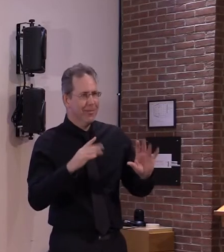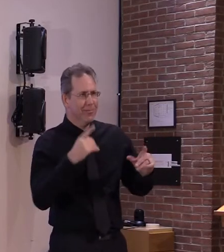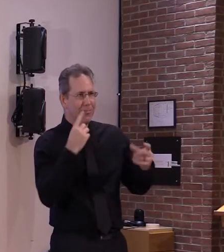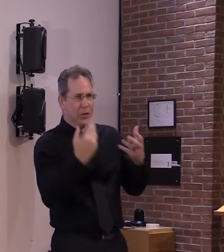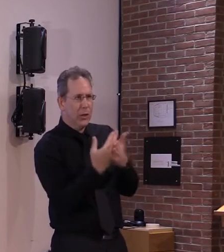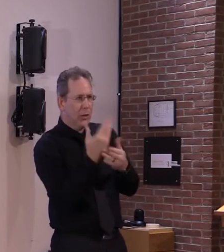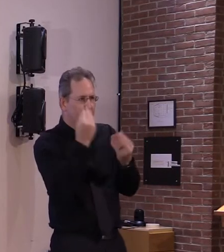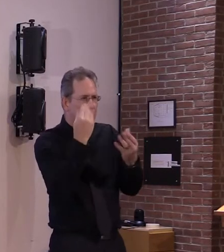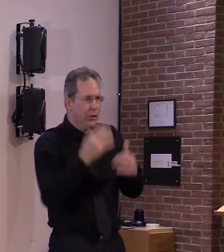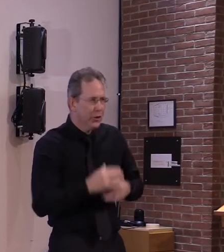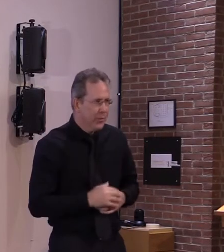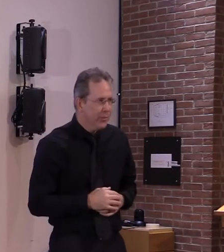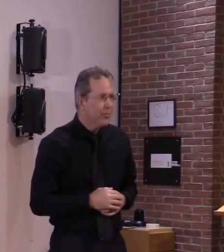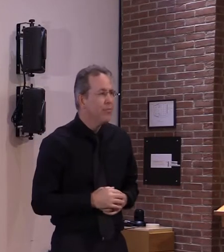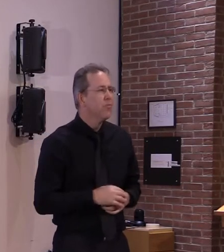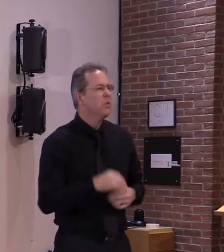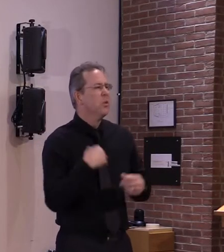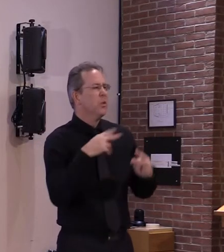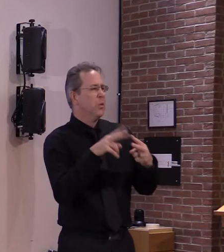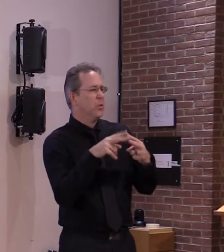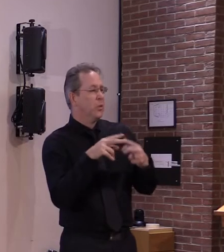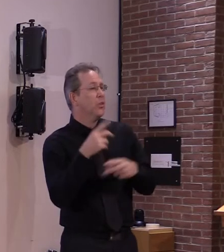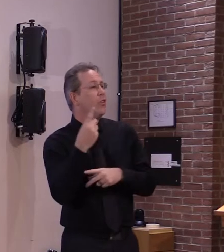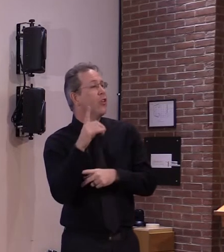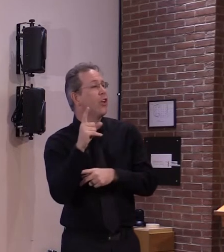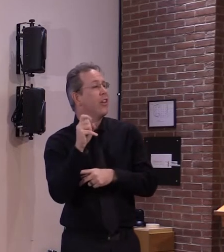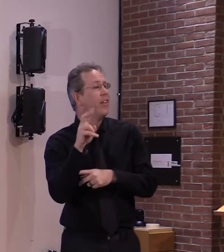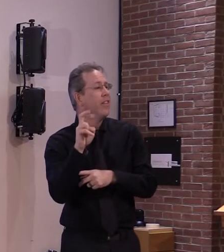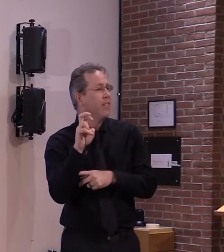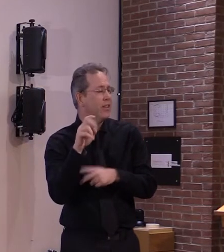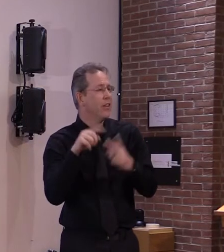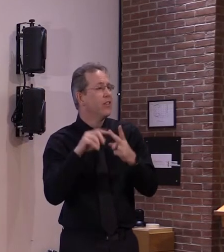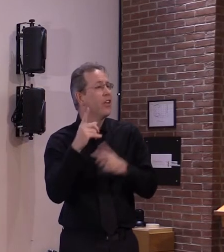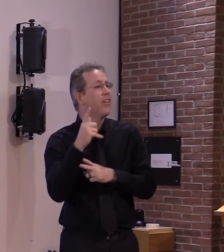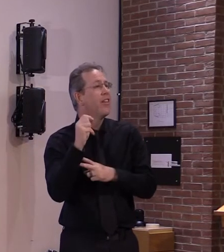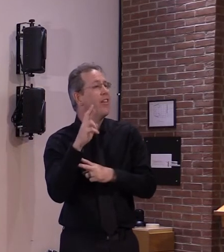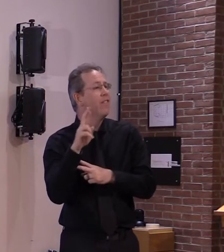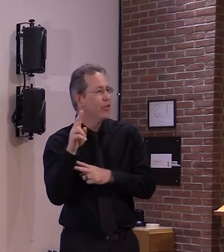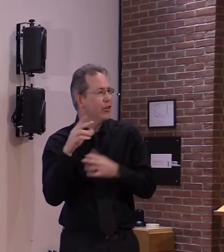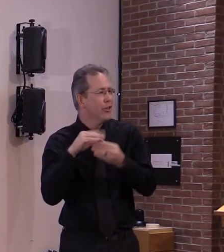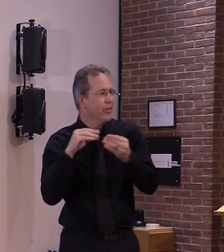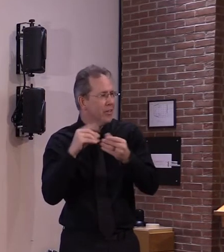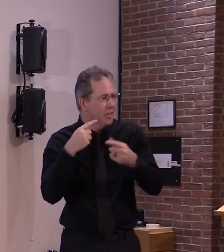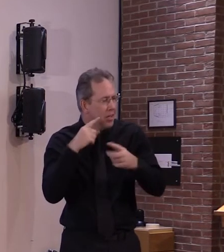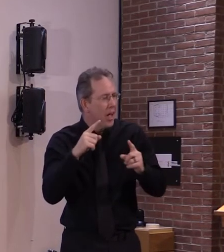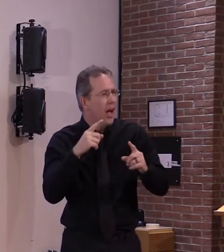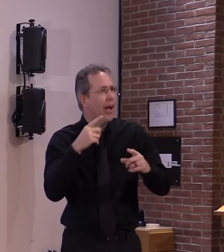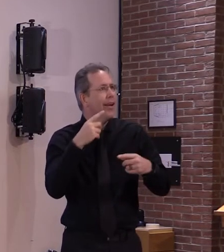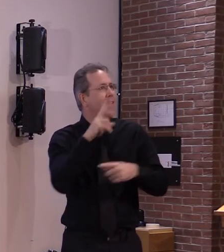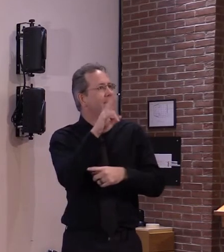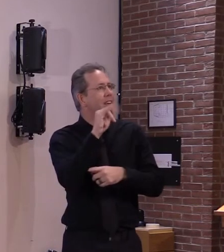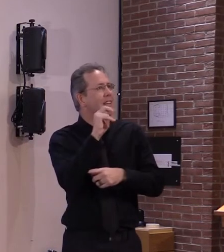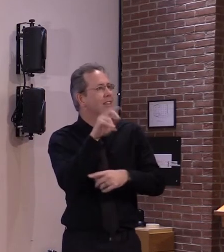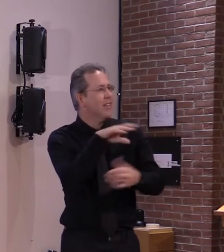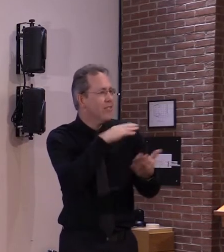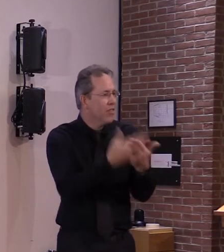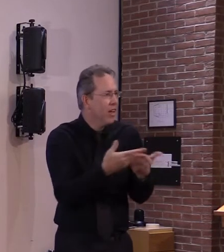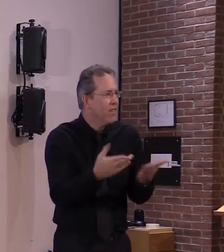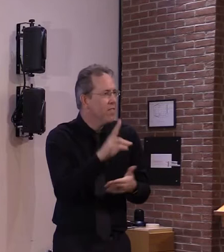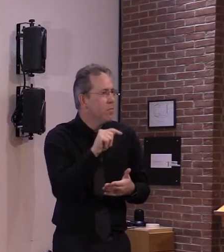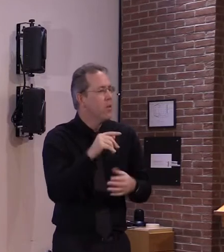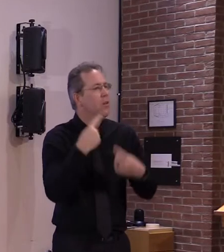levine and leffler the covid 19 vaccine is here in vermont it's highly effective and in time